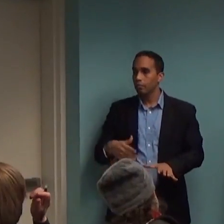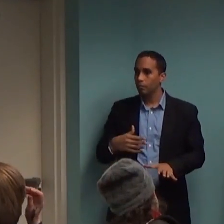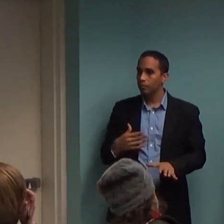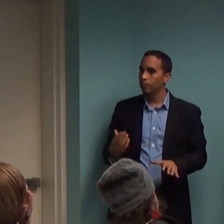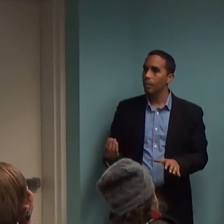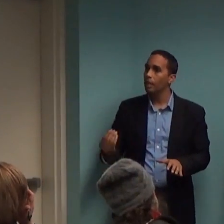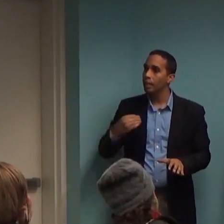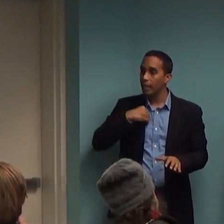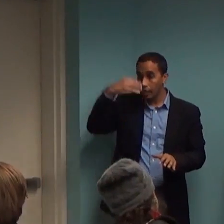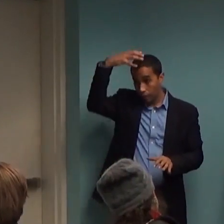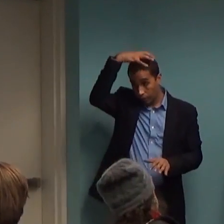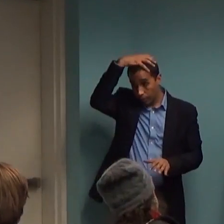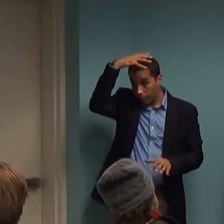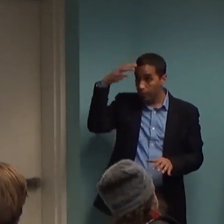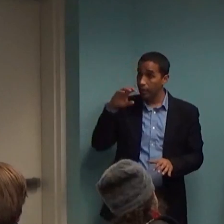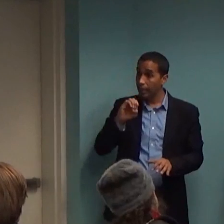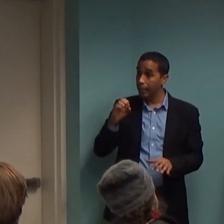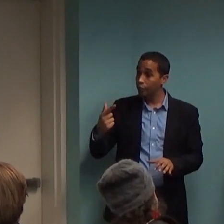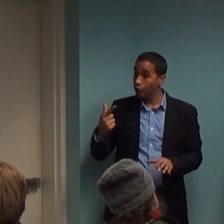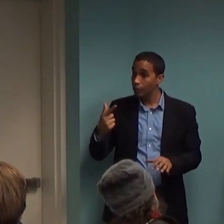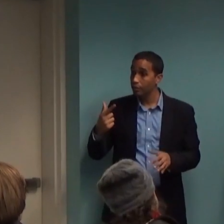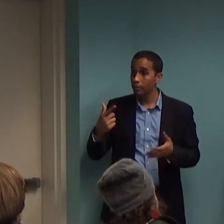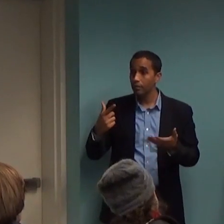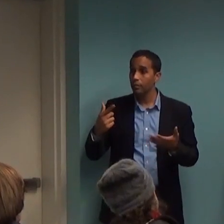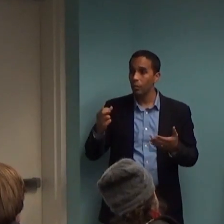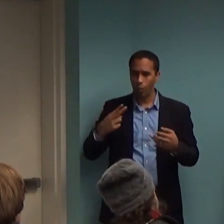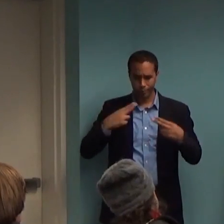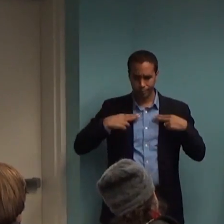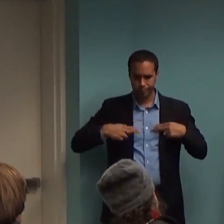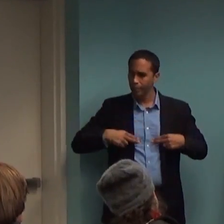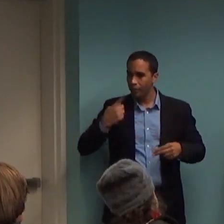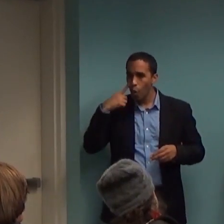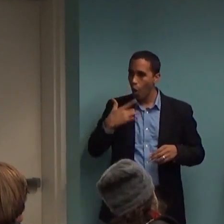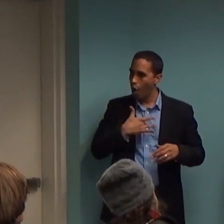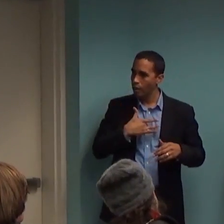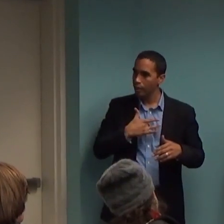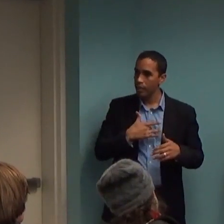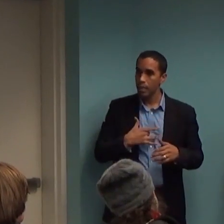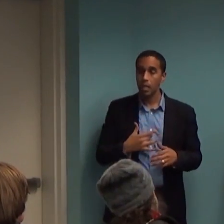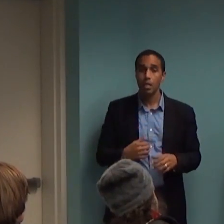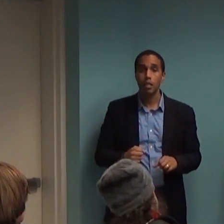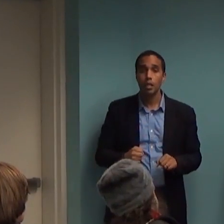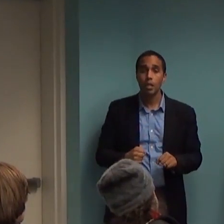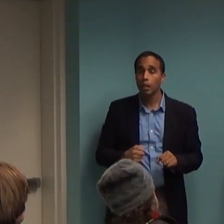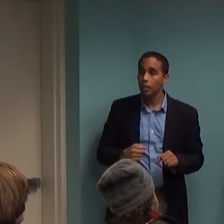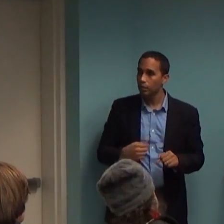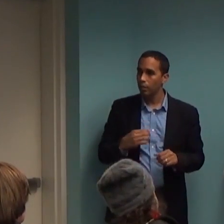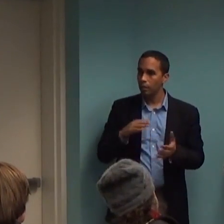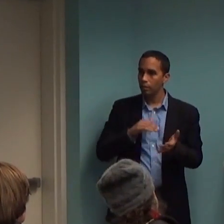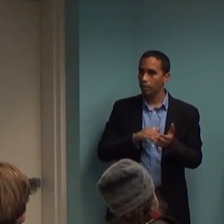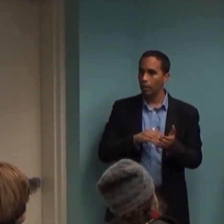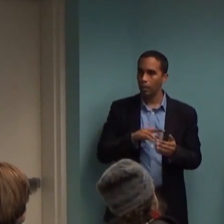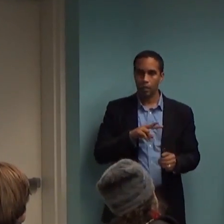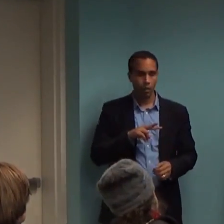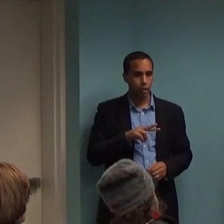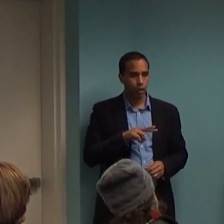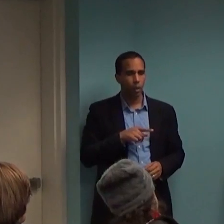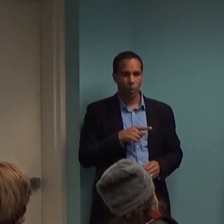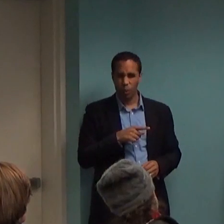because you thought you were having a heart attack. Yeah, the doctor seeing you might say, oh, you know what dude, you really need a Xanax.